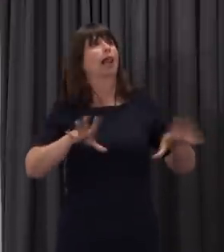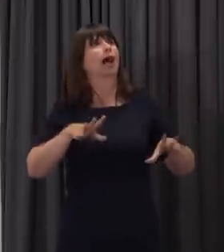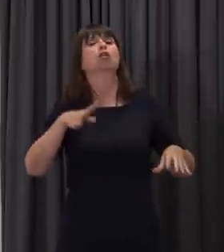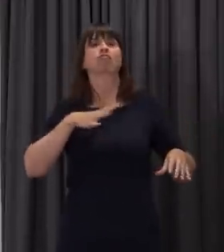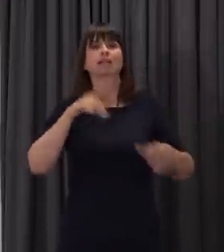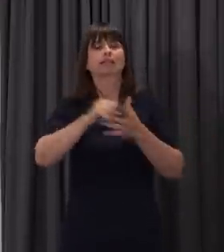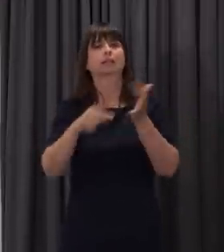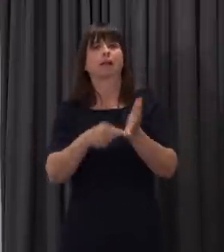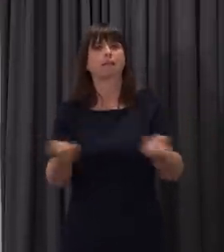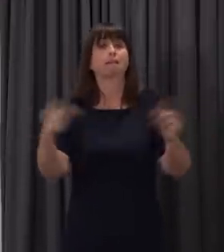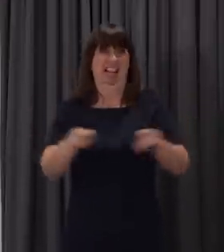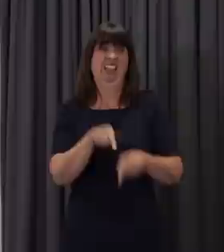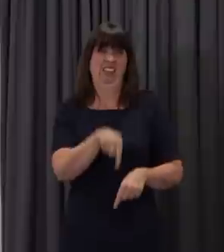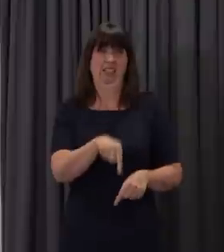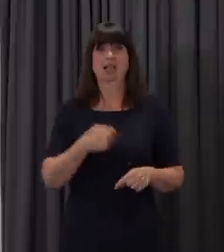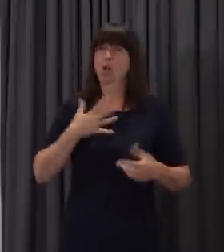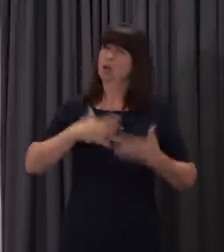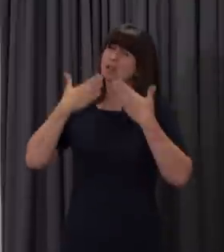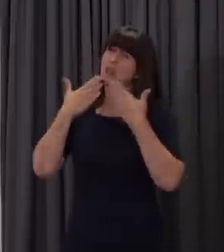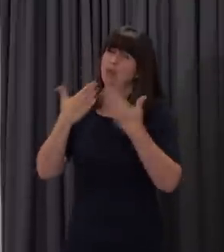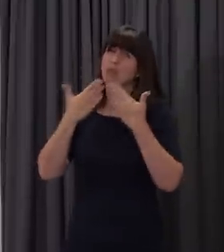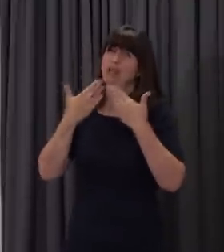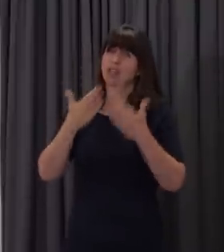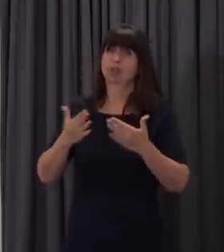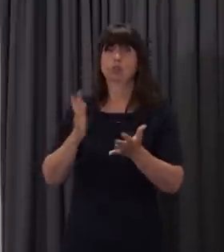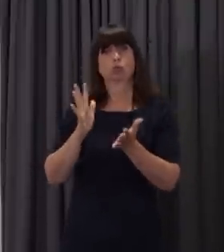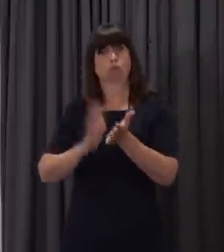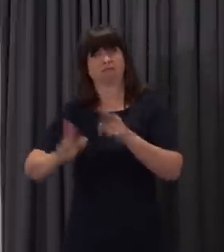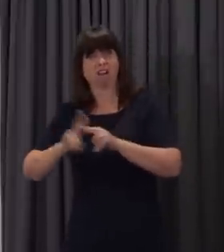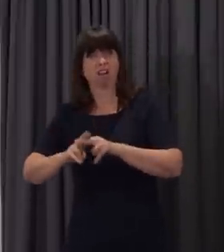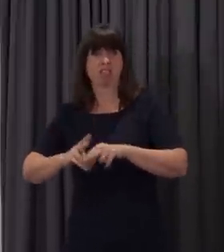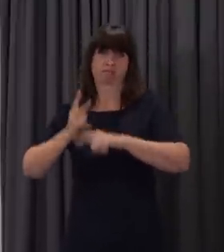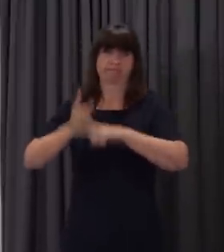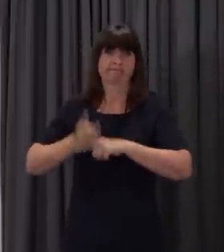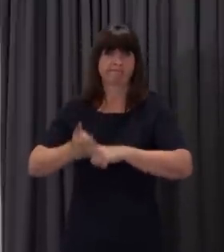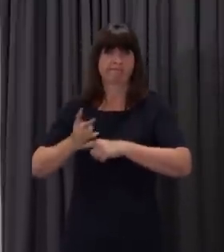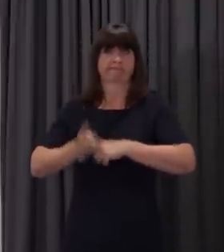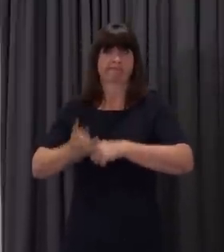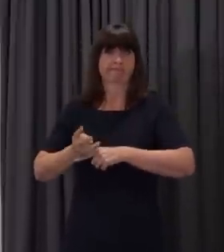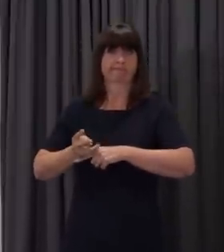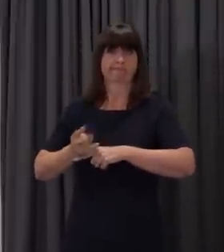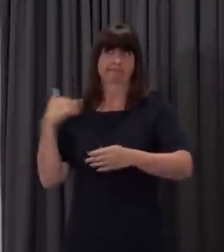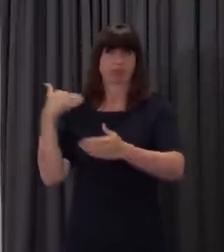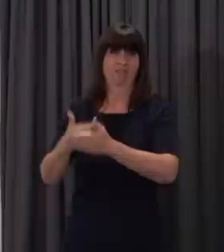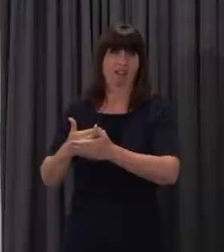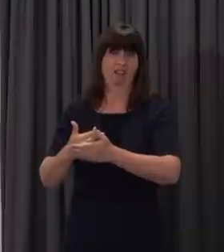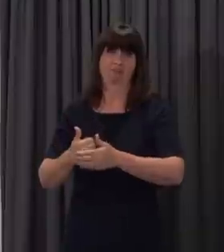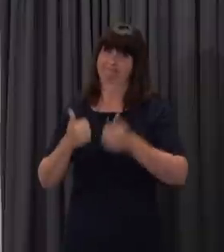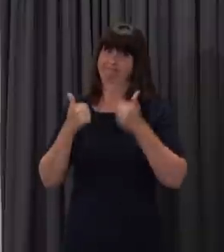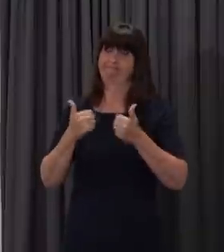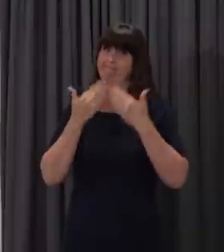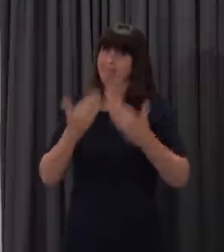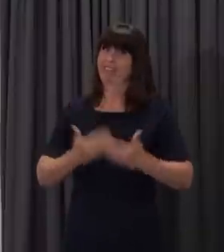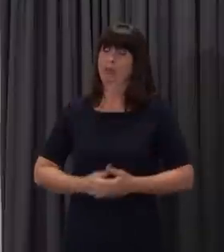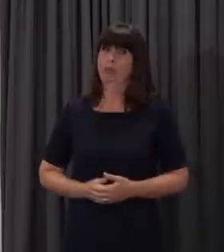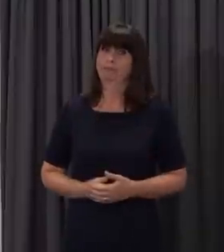family and to the parents of Wales who have done such an amazing job to date. Thank you. Diolch.